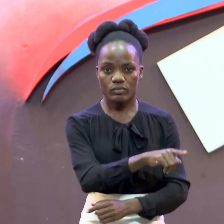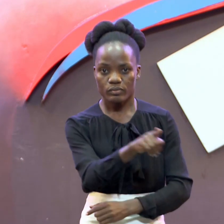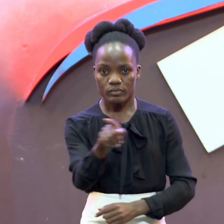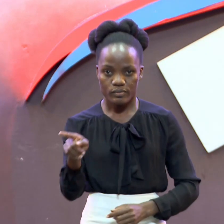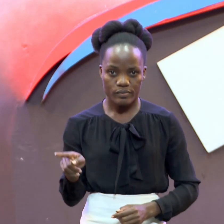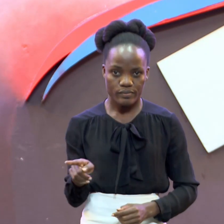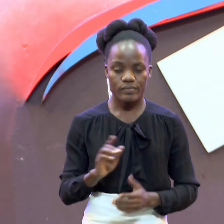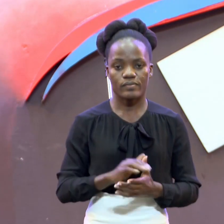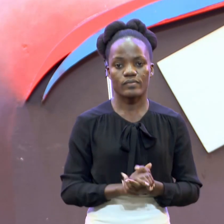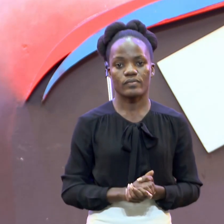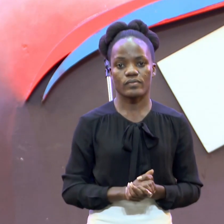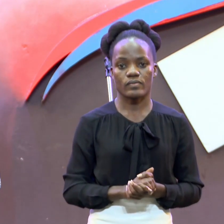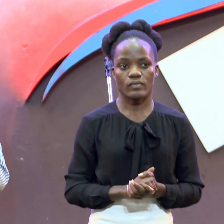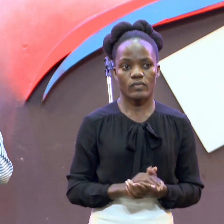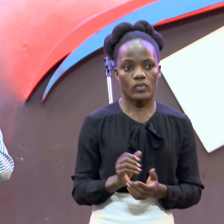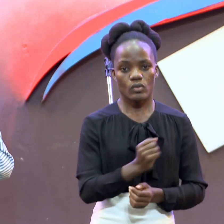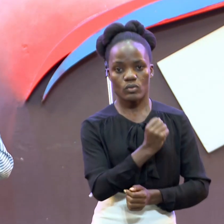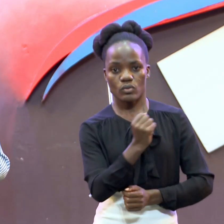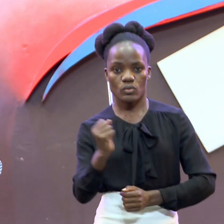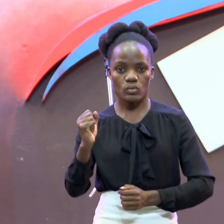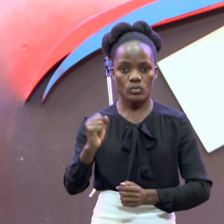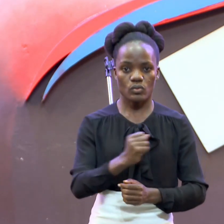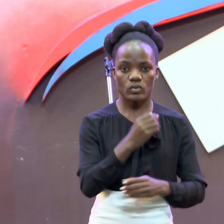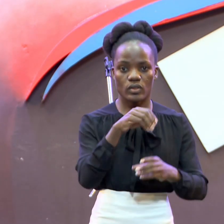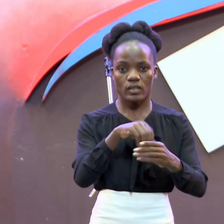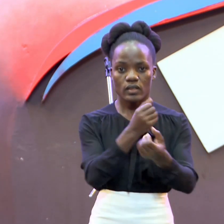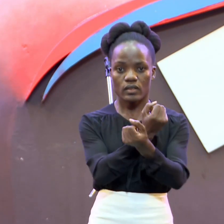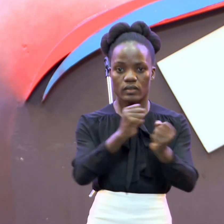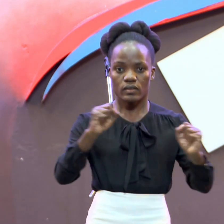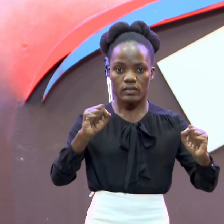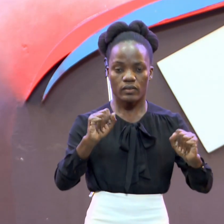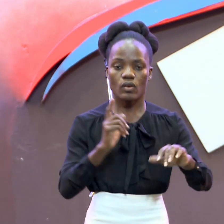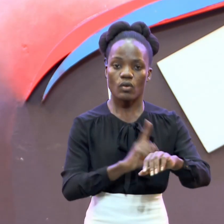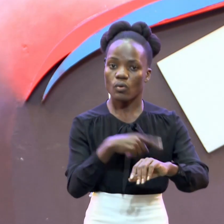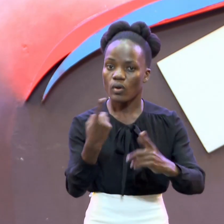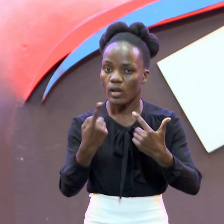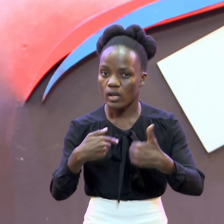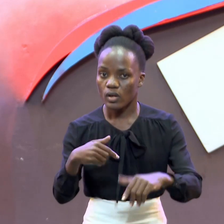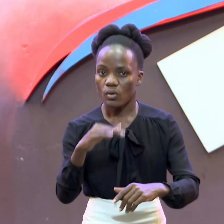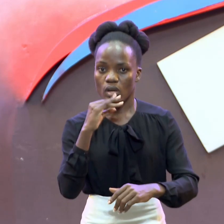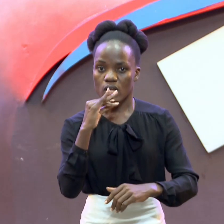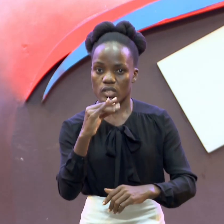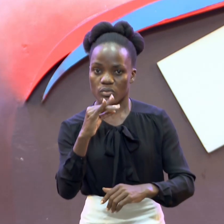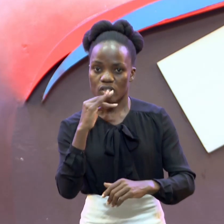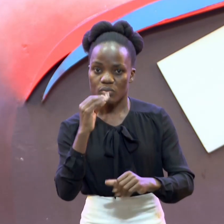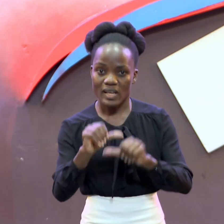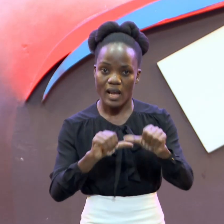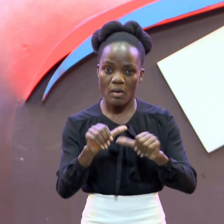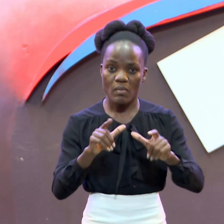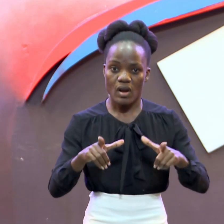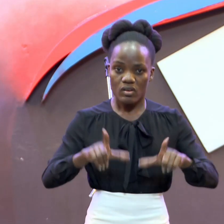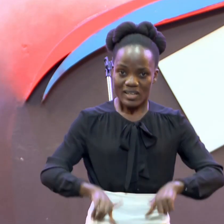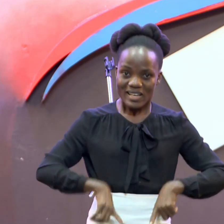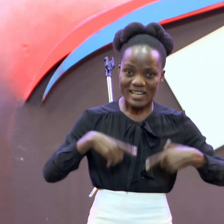Direction Yoko Tambulida So Metogeda Okubeda Mchigambo